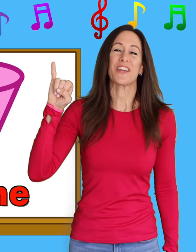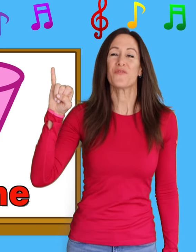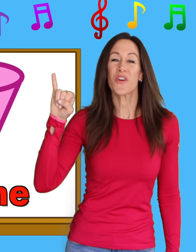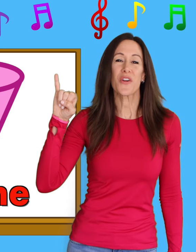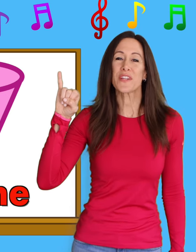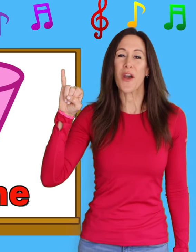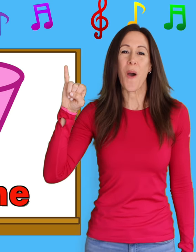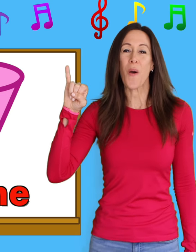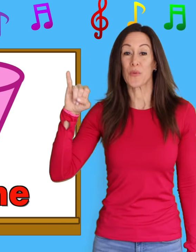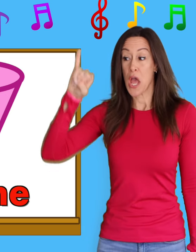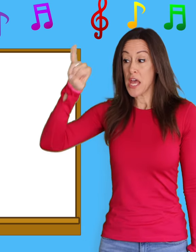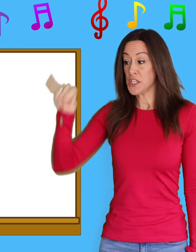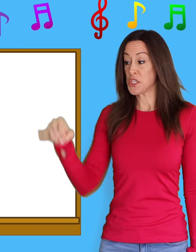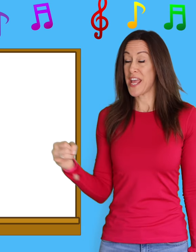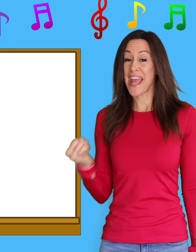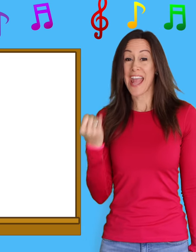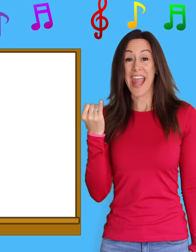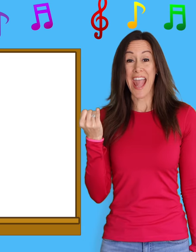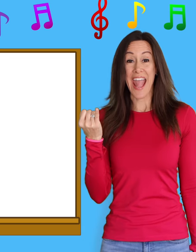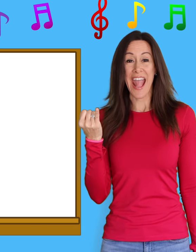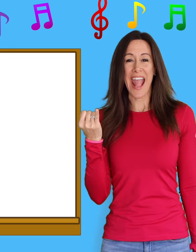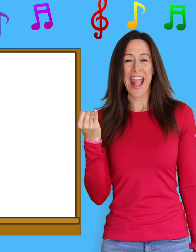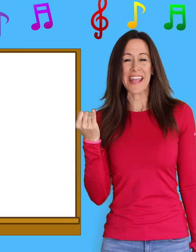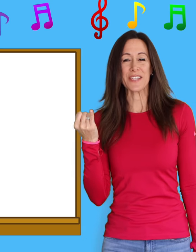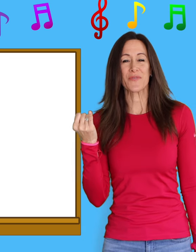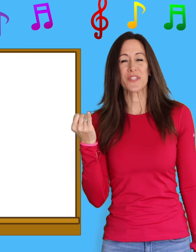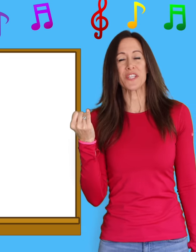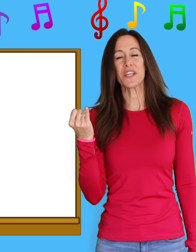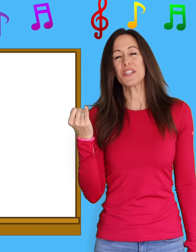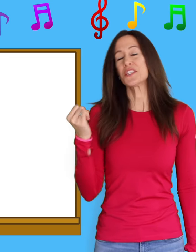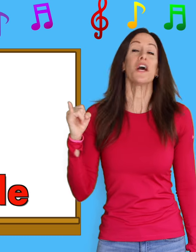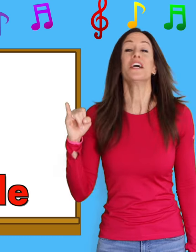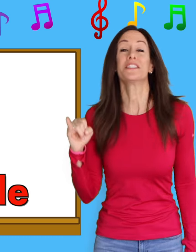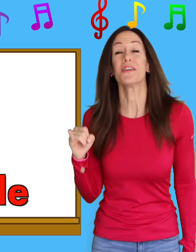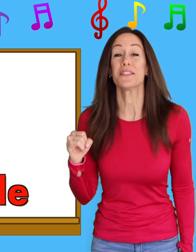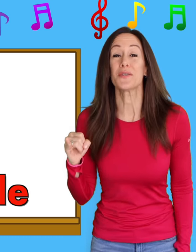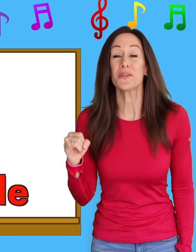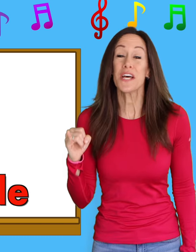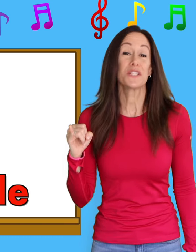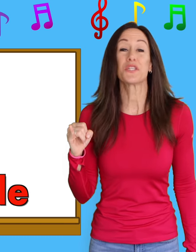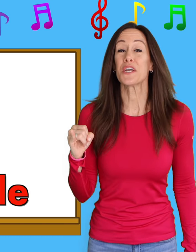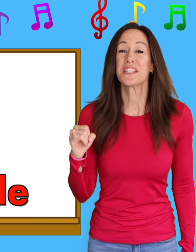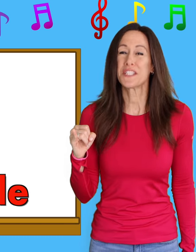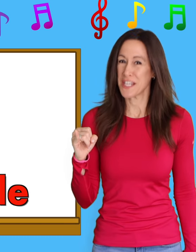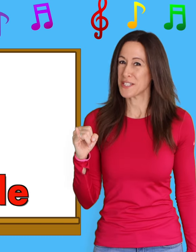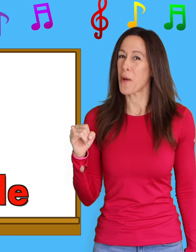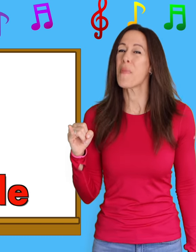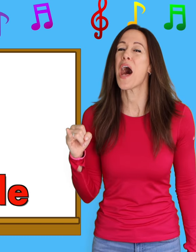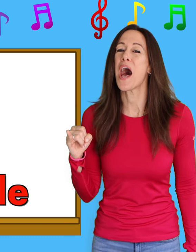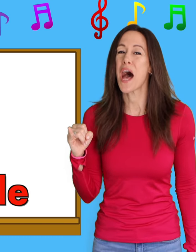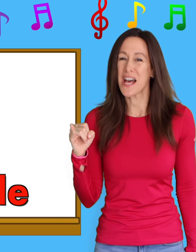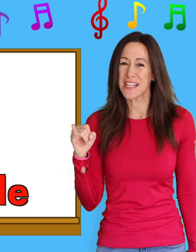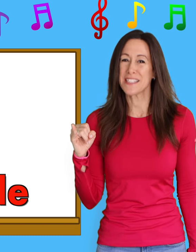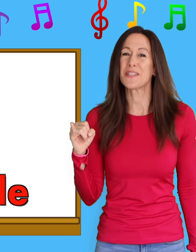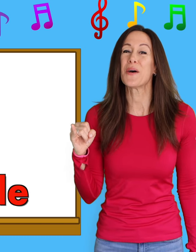-inverted cone J is for J-Jigsaw puzzle, J-Jigsaw puzzle